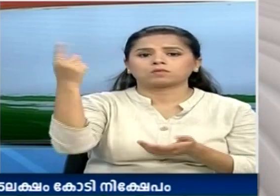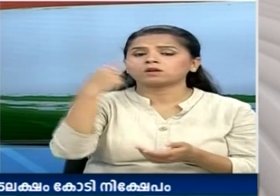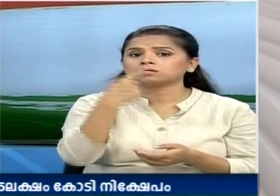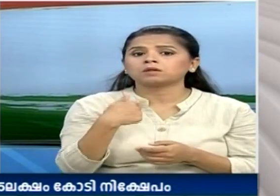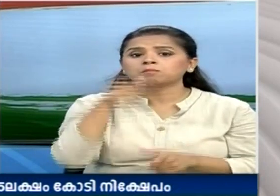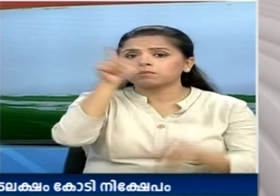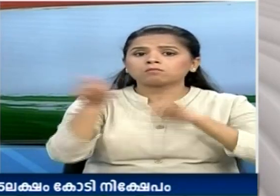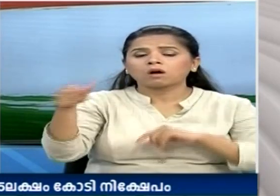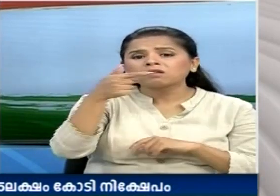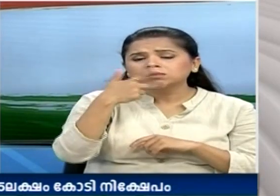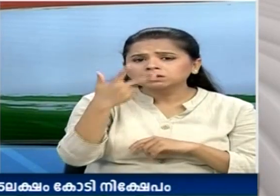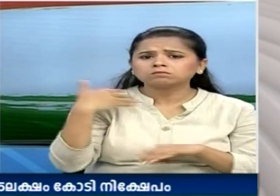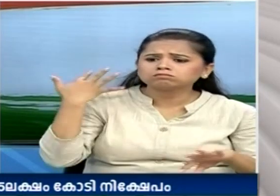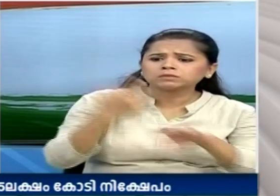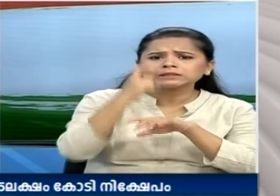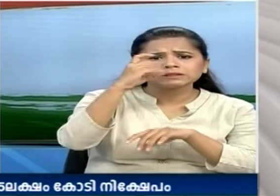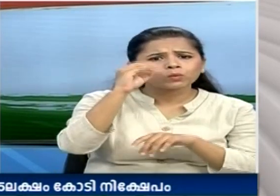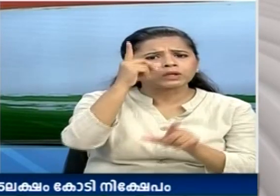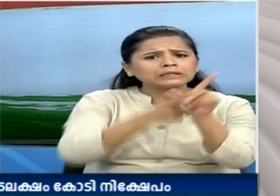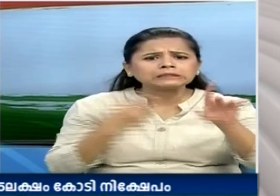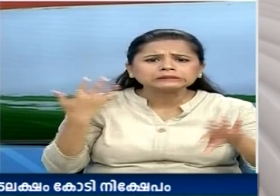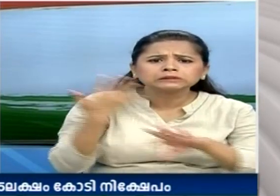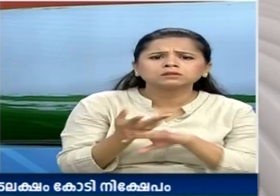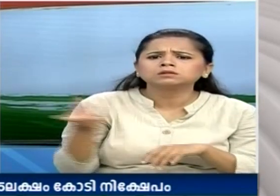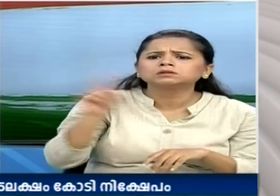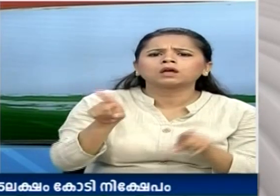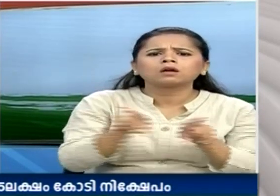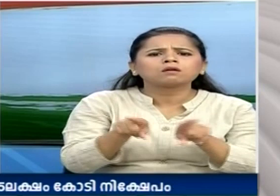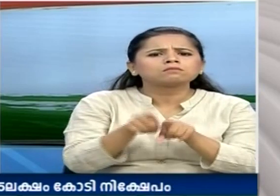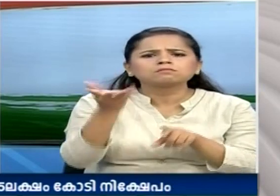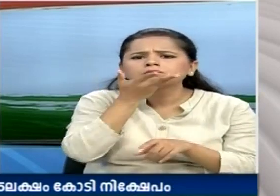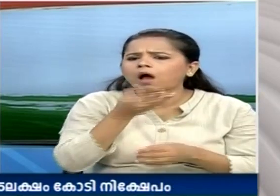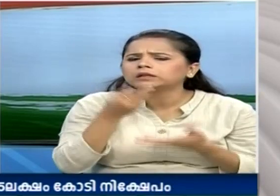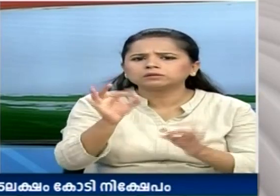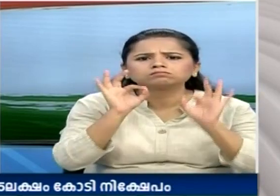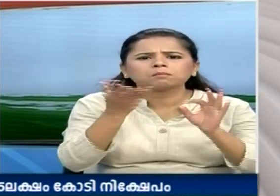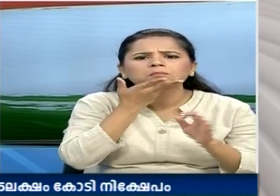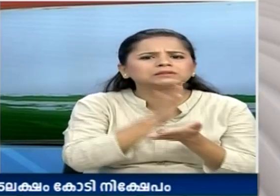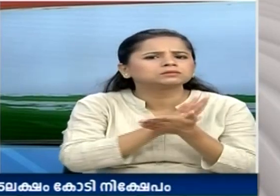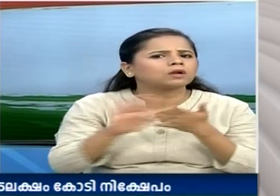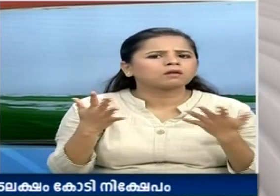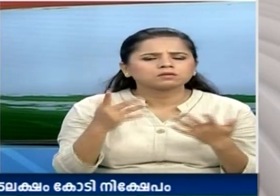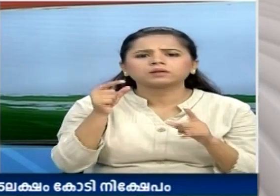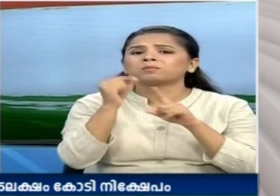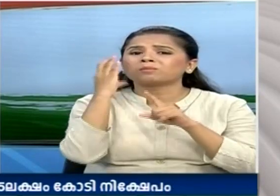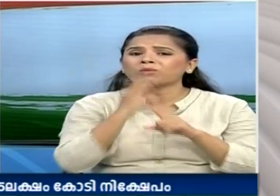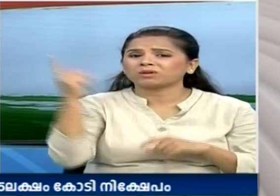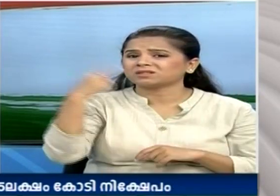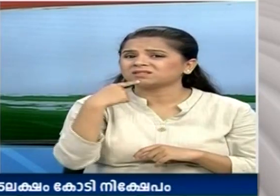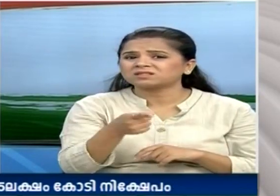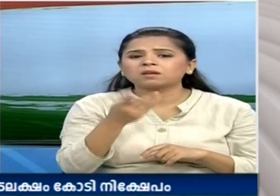people lack the access to water even after 70 years of independence. The Prime Minister says tackling water scarcity is the top